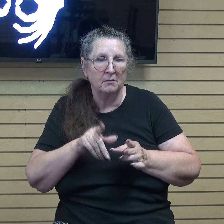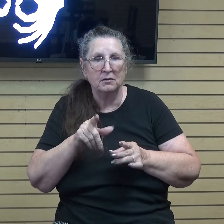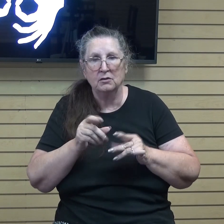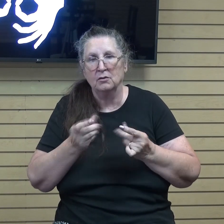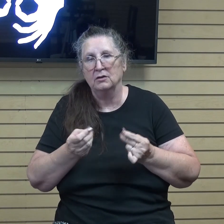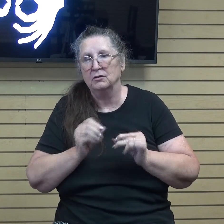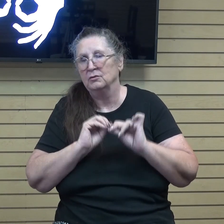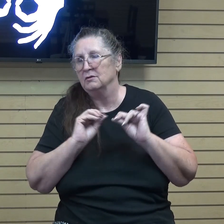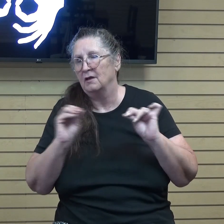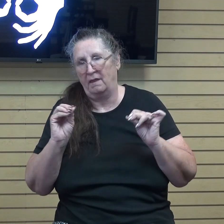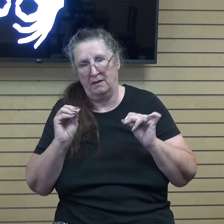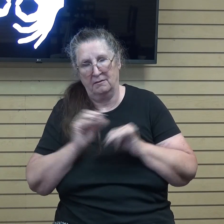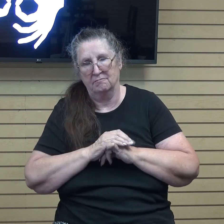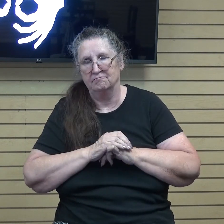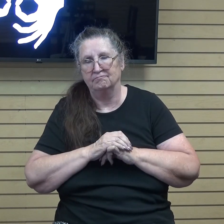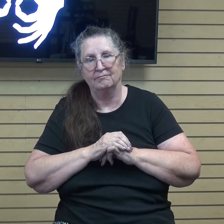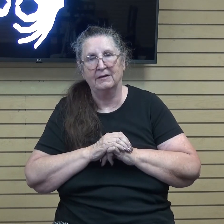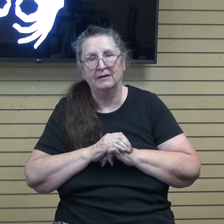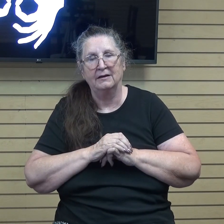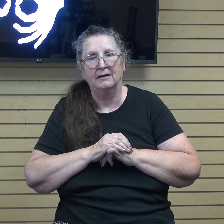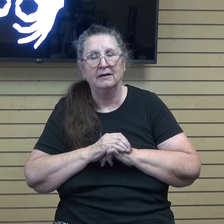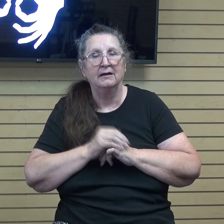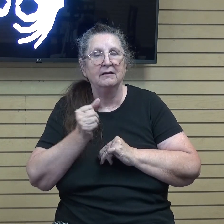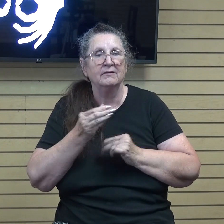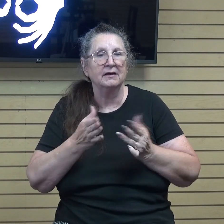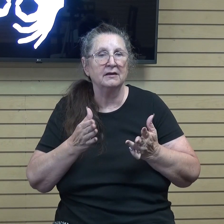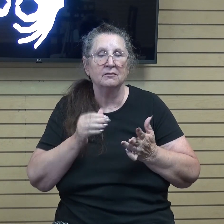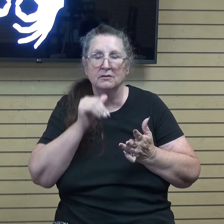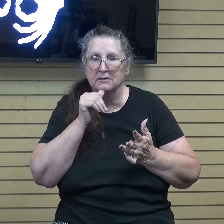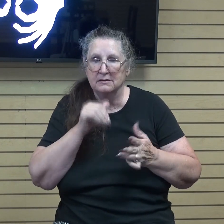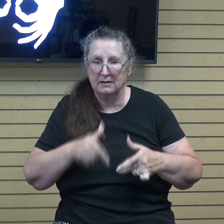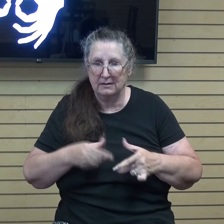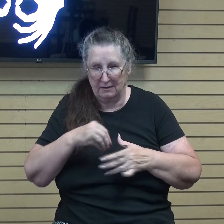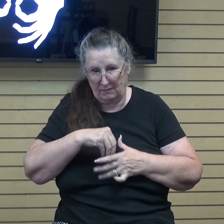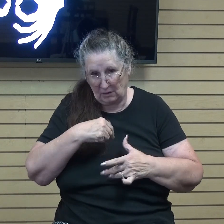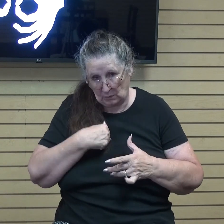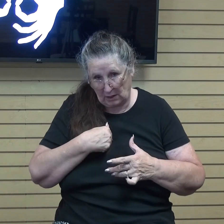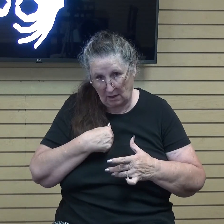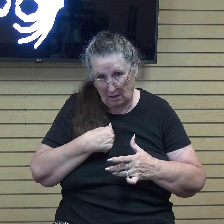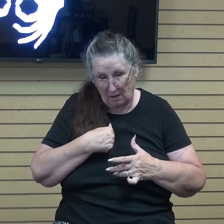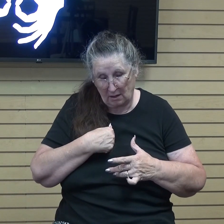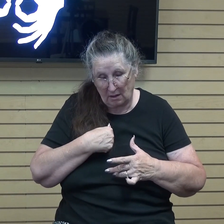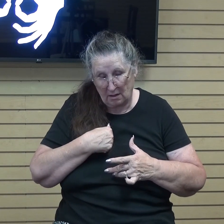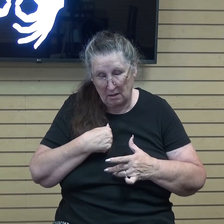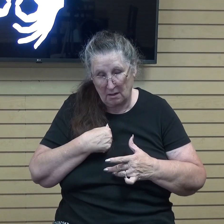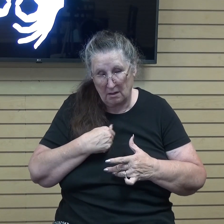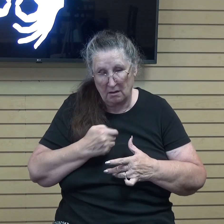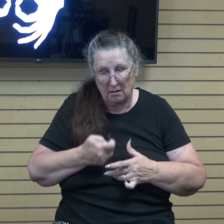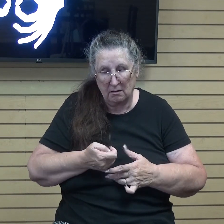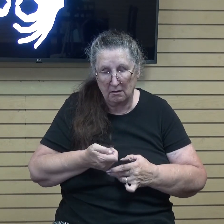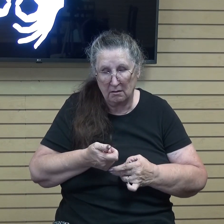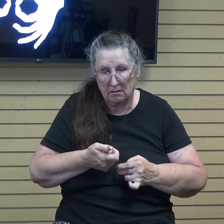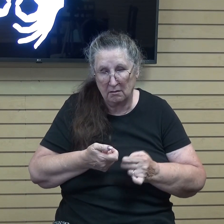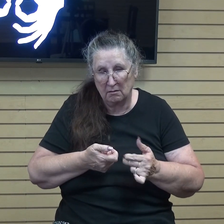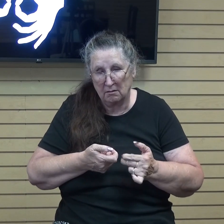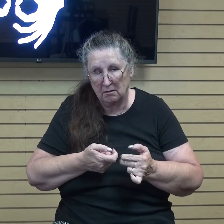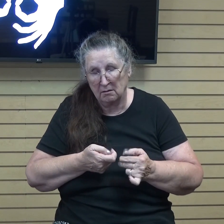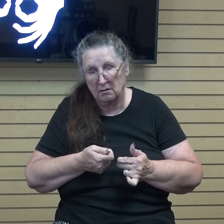nothing. If anyone does not abide in me, he is cast out